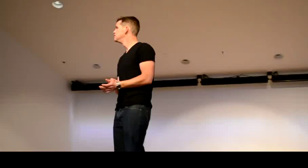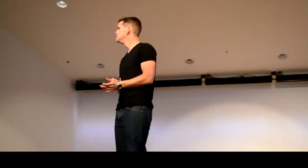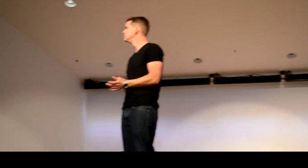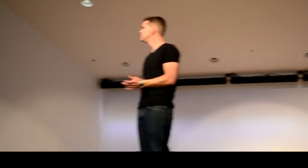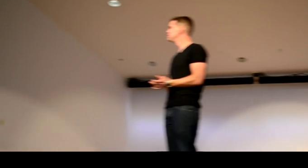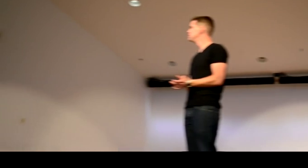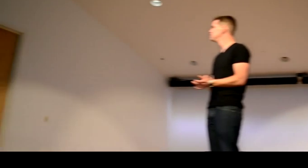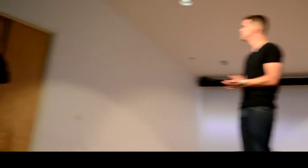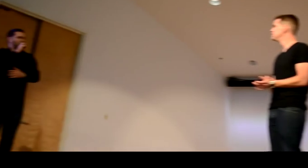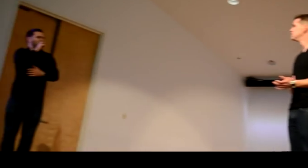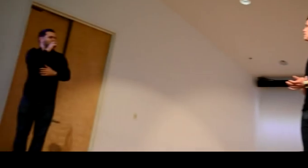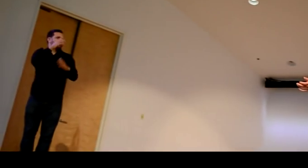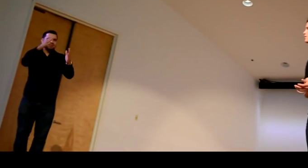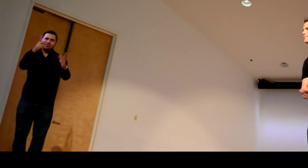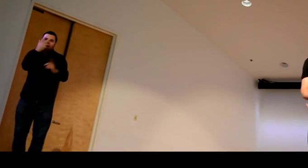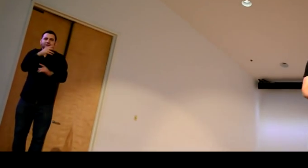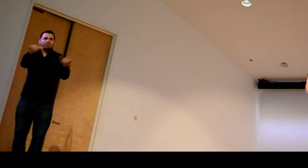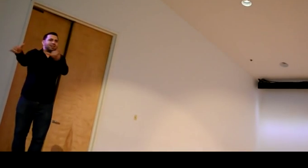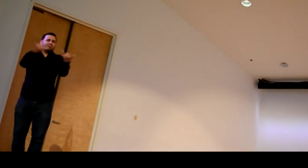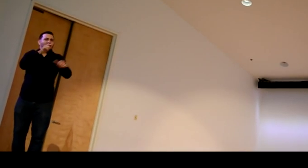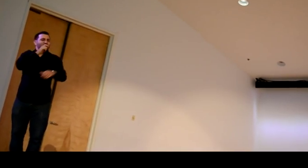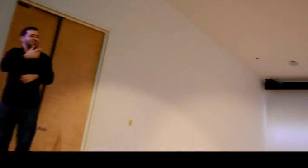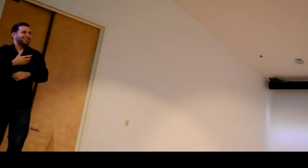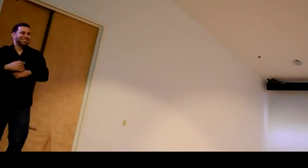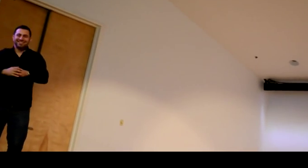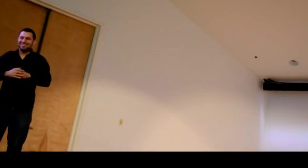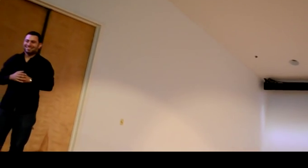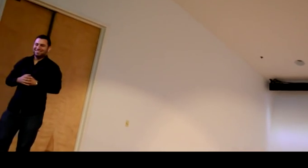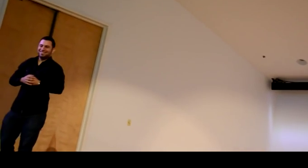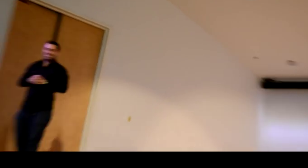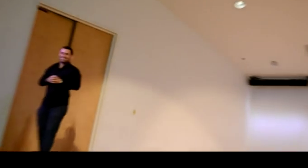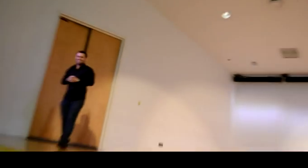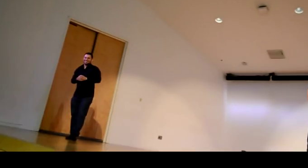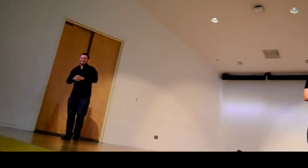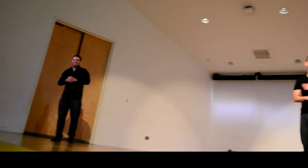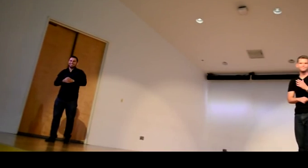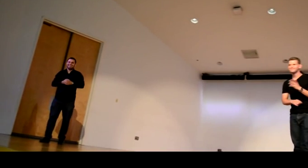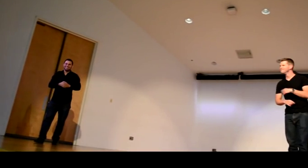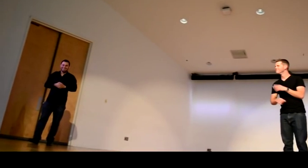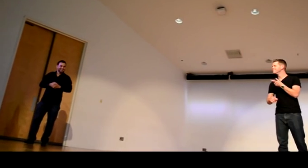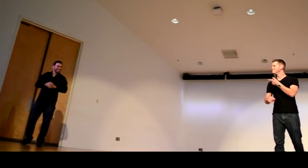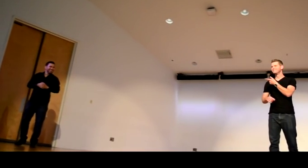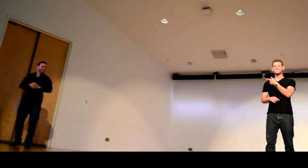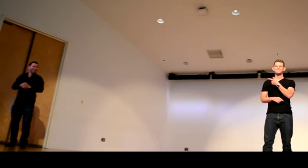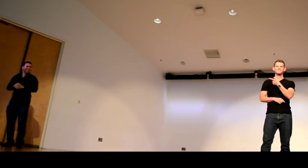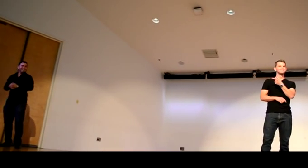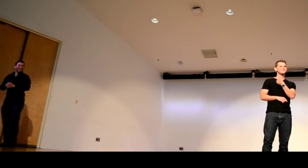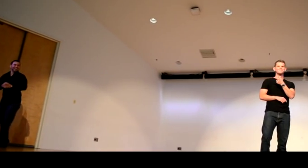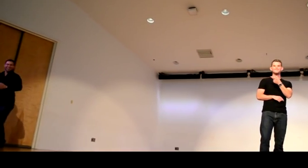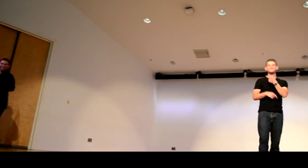How many people say, my gosh, you look the same as, you know, somebody else? Ha ha